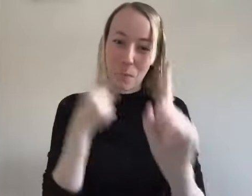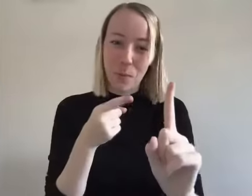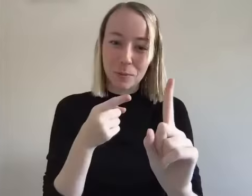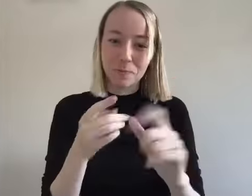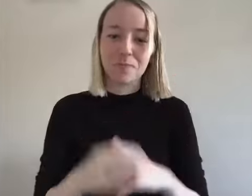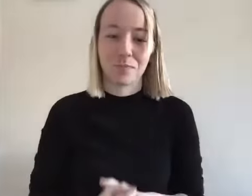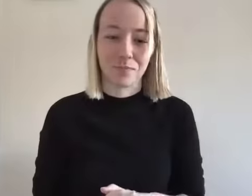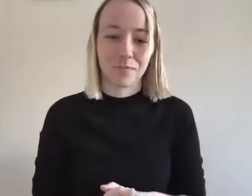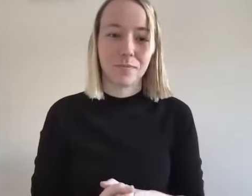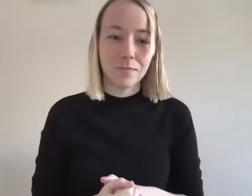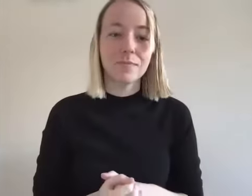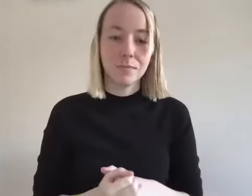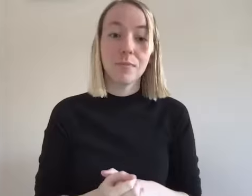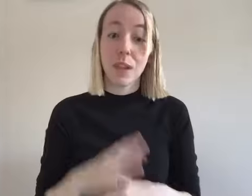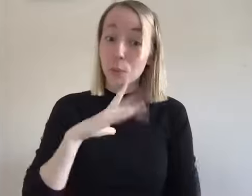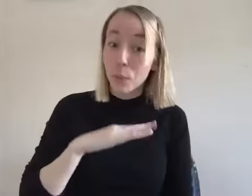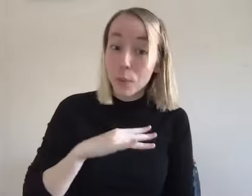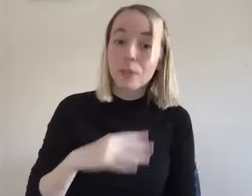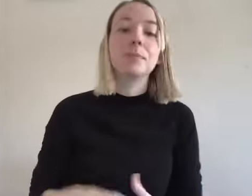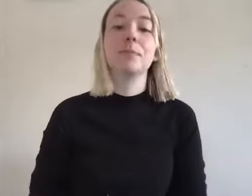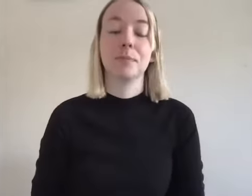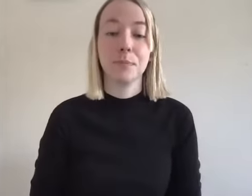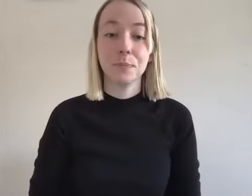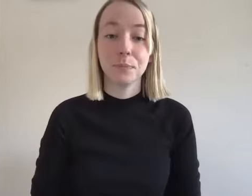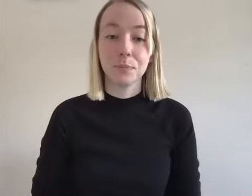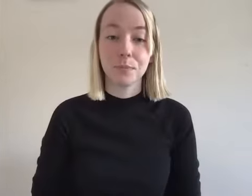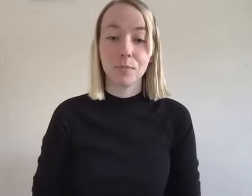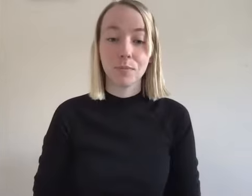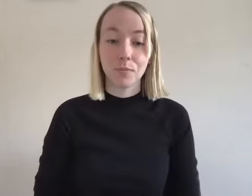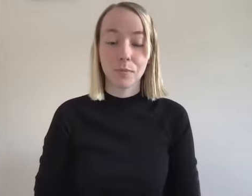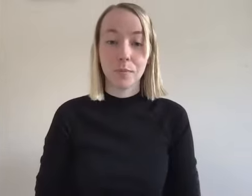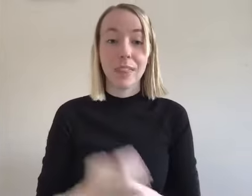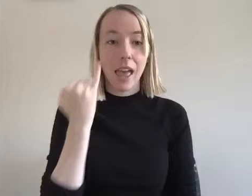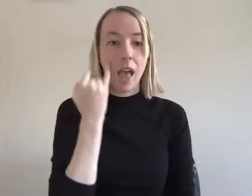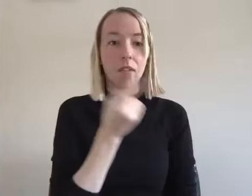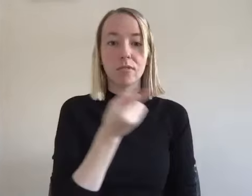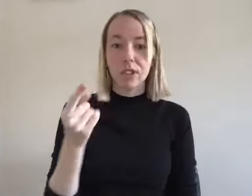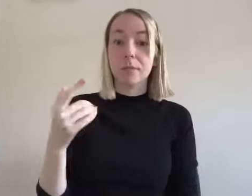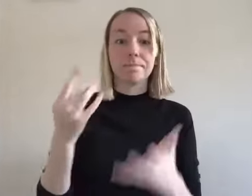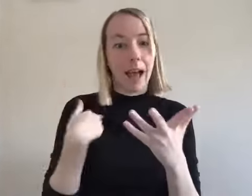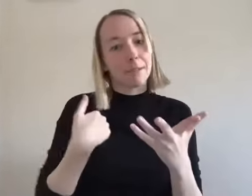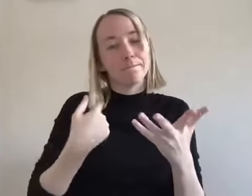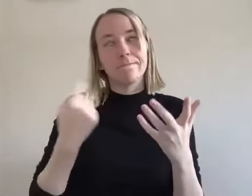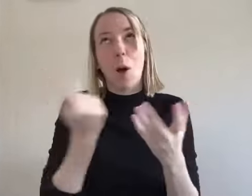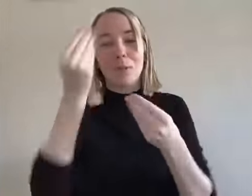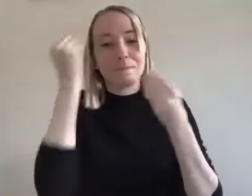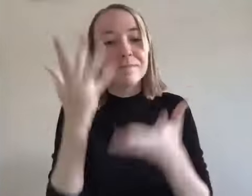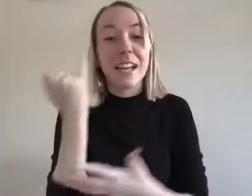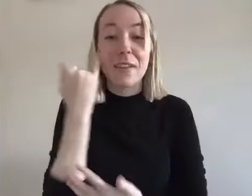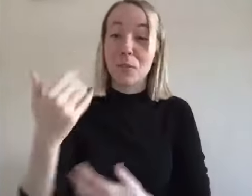about that um and it's cool and so uh you know if you're young i always tell people if you're young